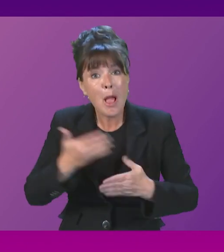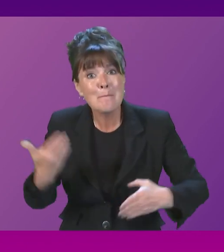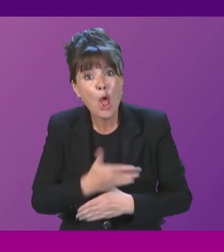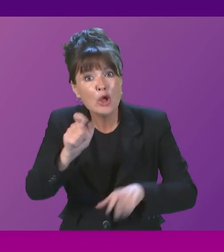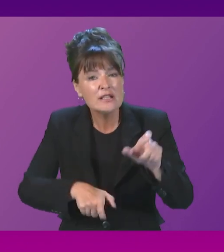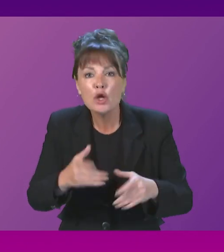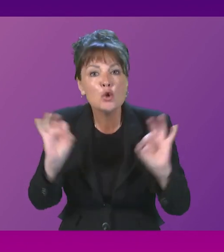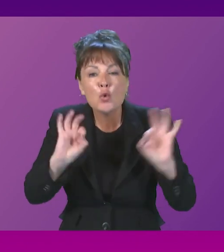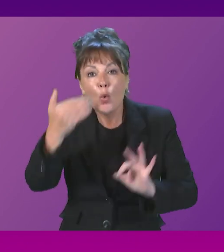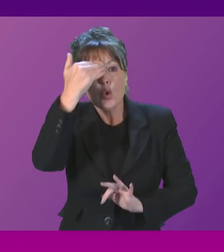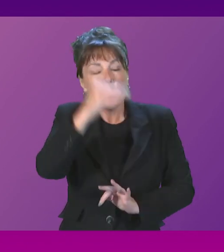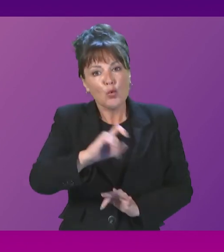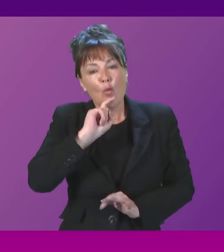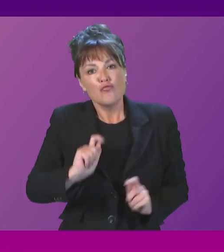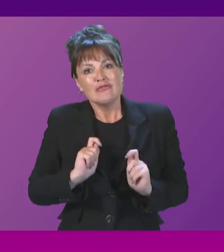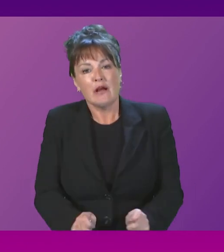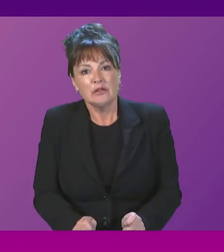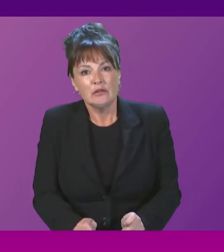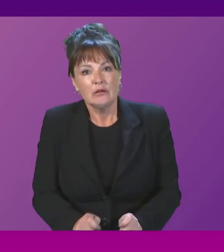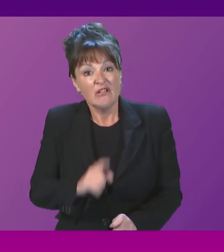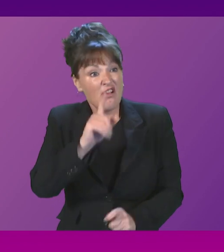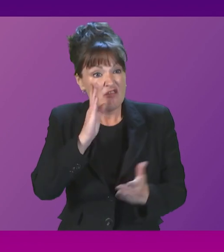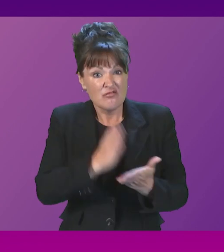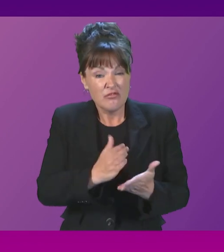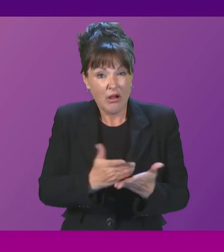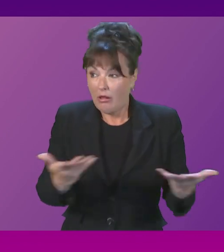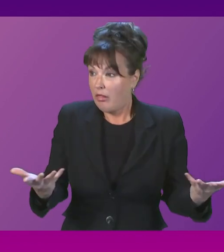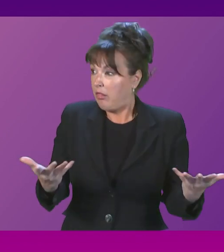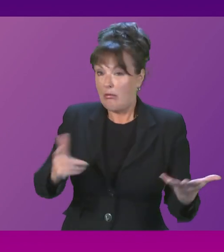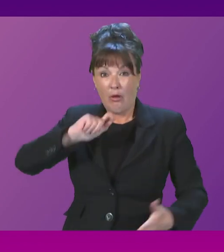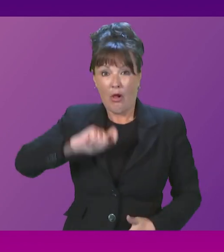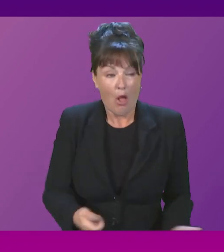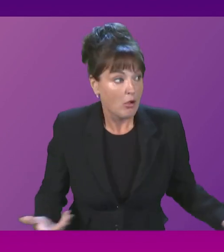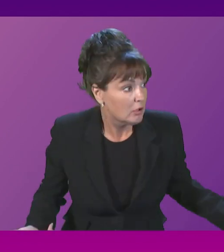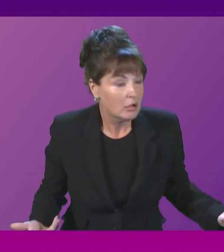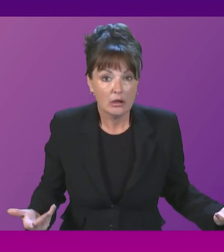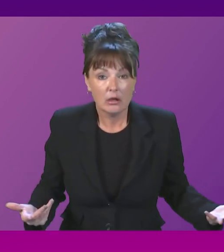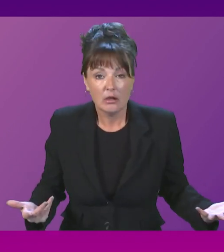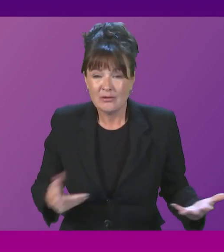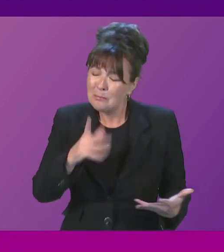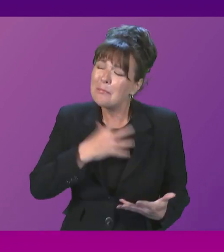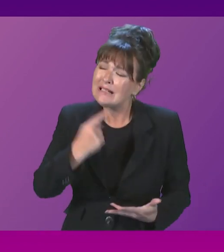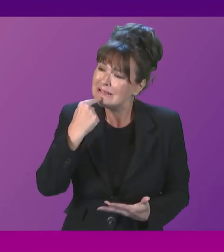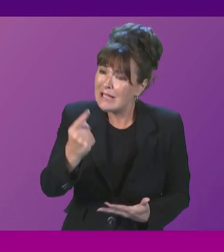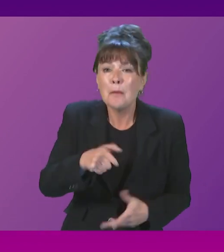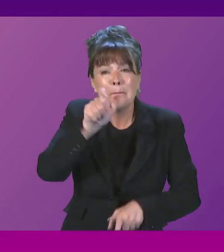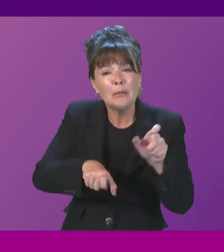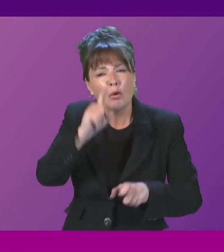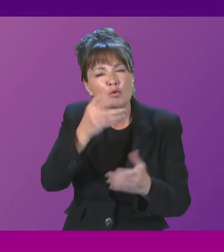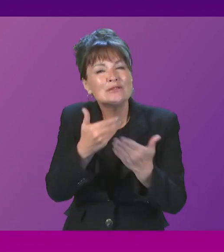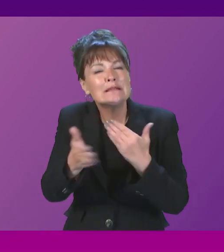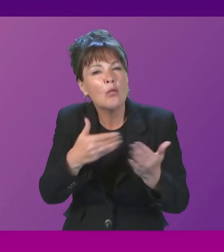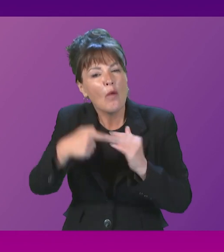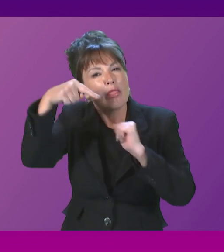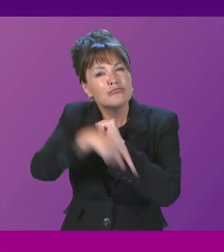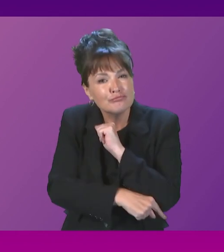to workers of redundancies while locking themselves out of the workplace. And will she urge the administrators to engage with me as